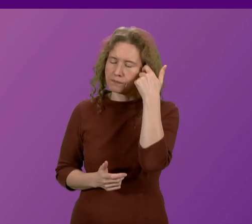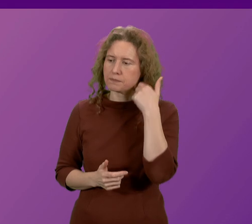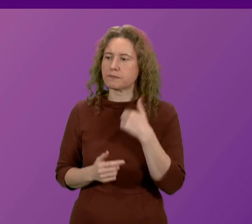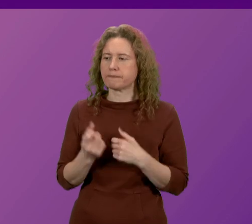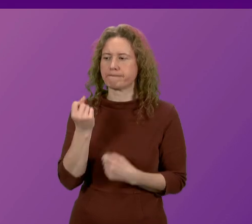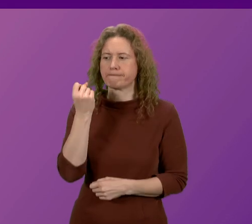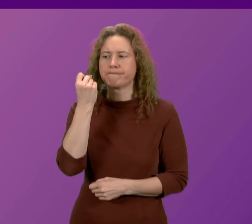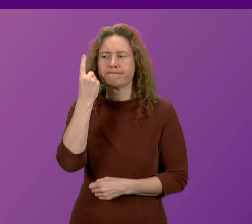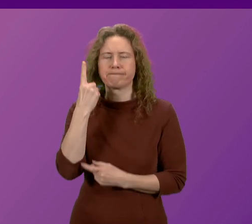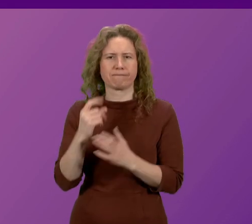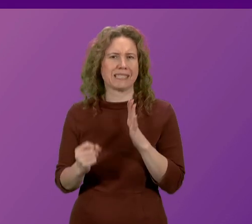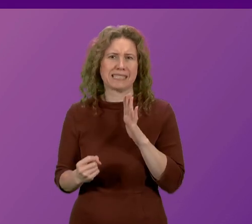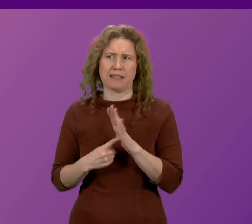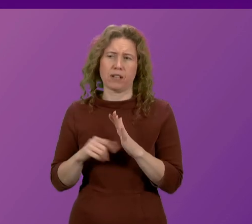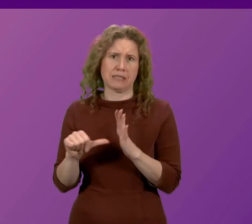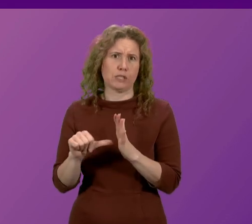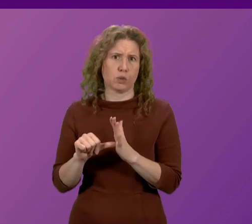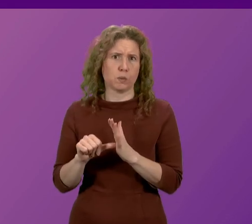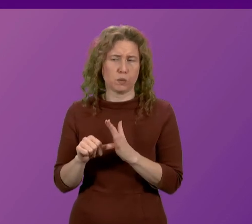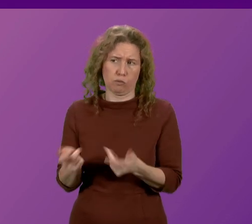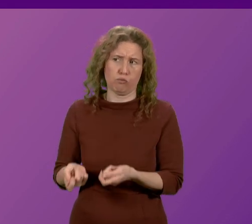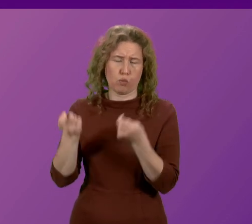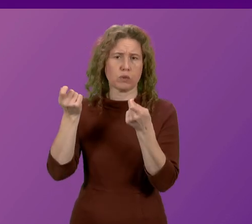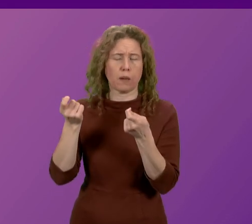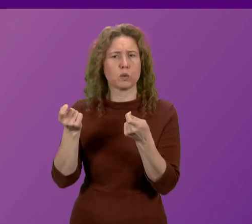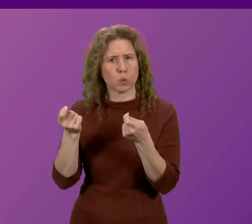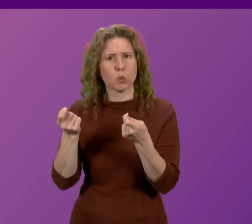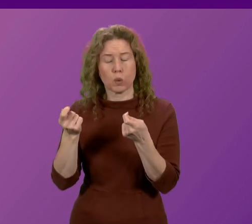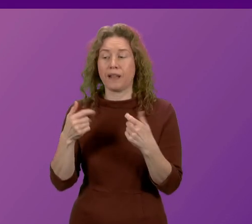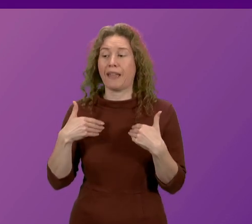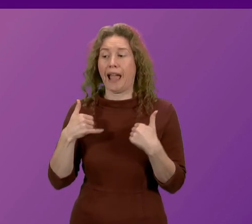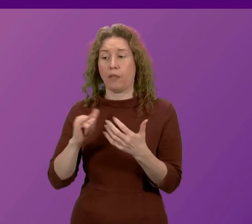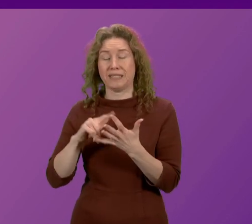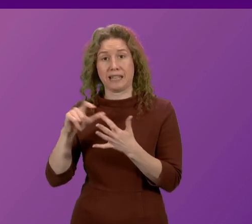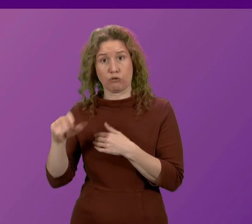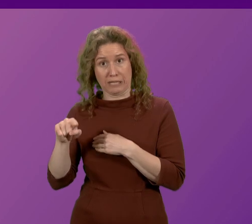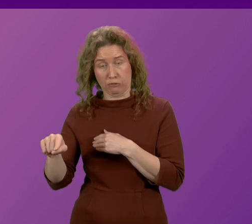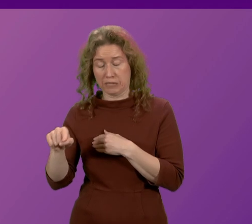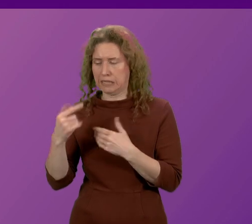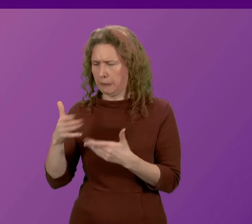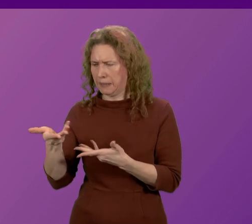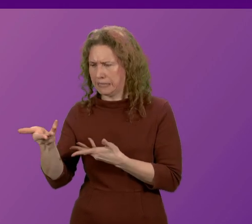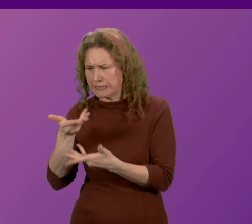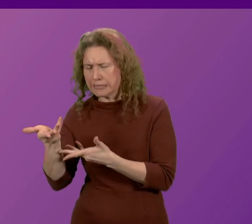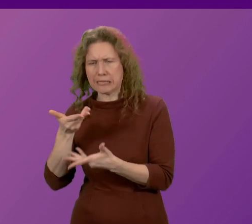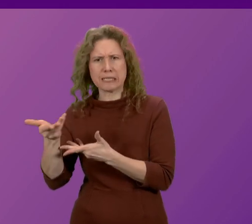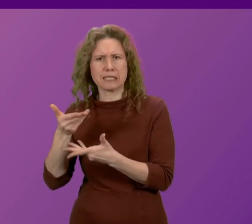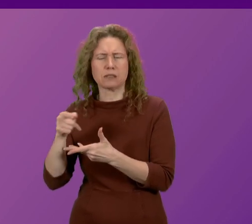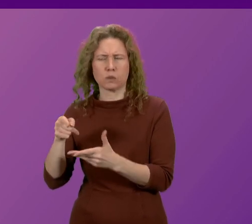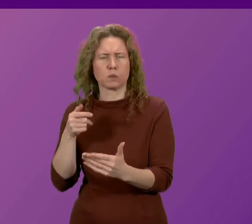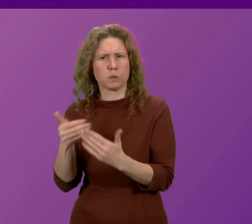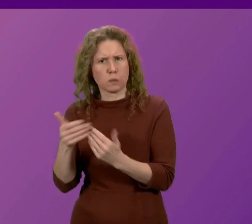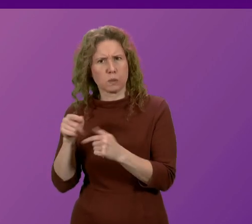significance of the issue that Sarah Boyack puts to me. The Health Secretary has been actively engaged on this issue and